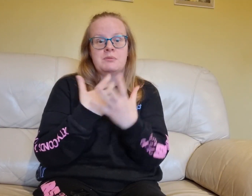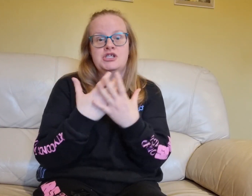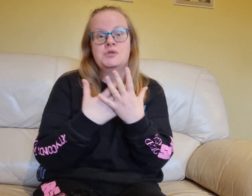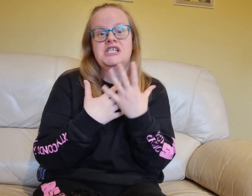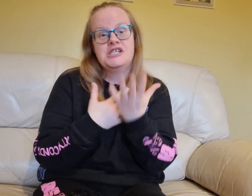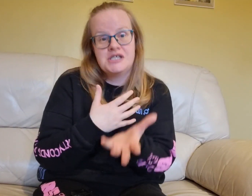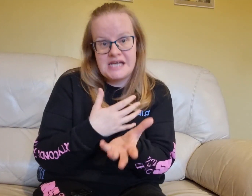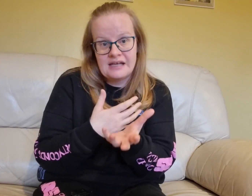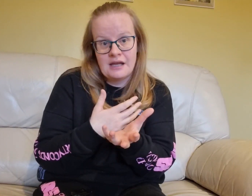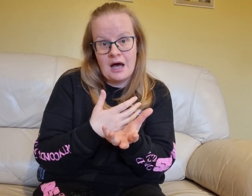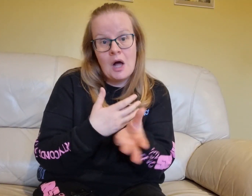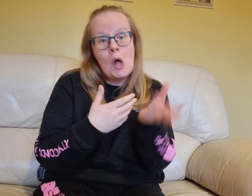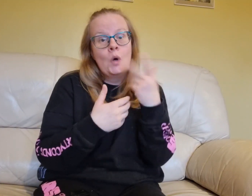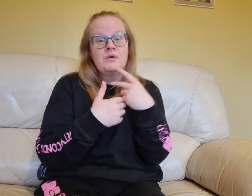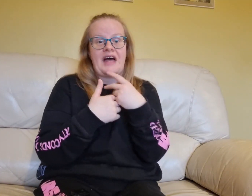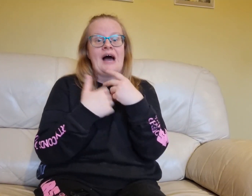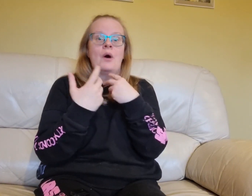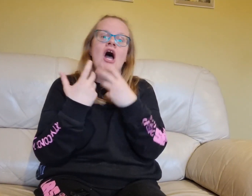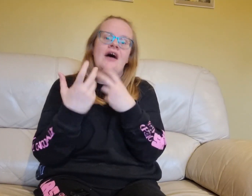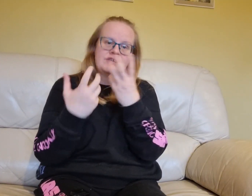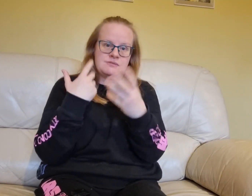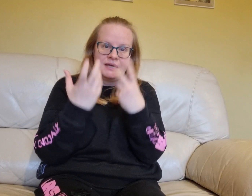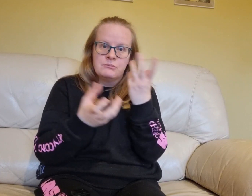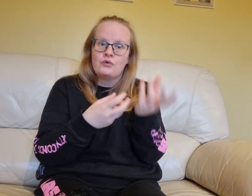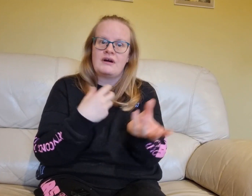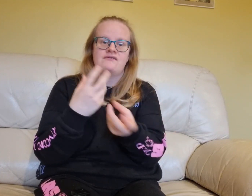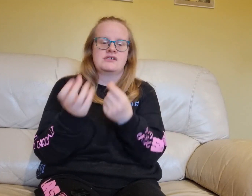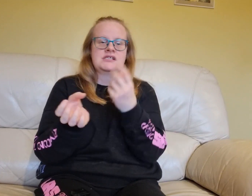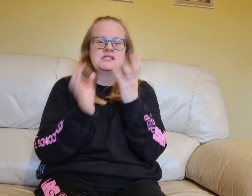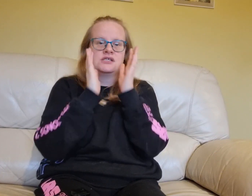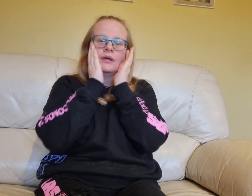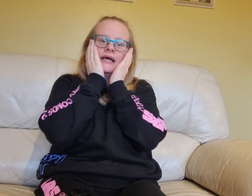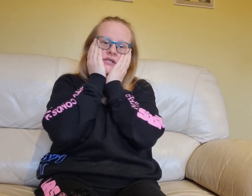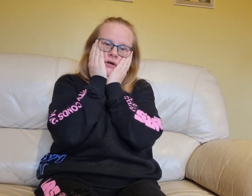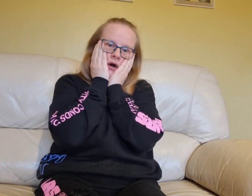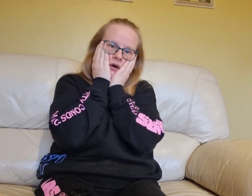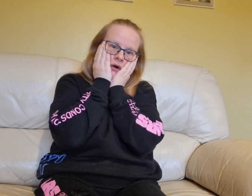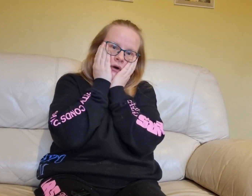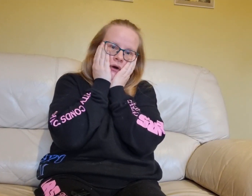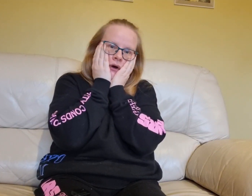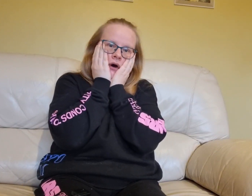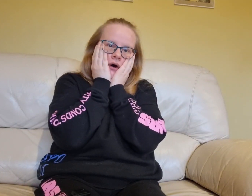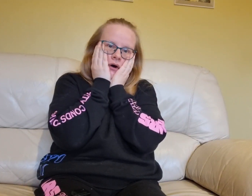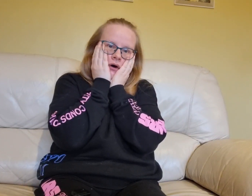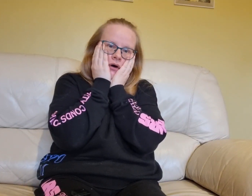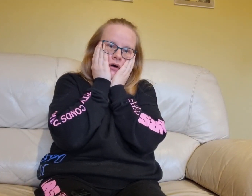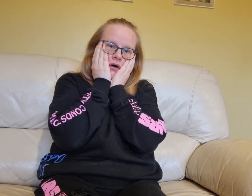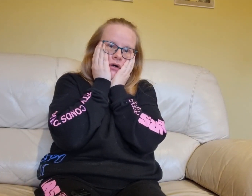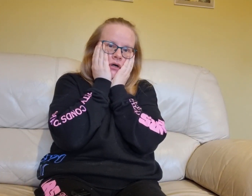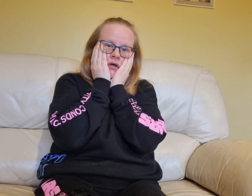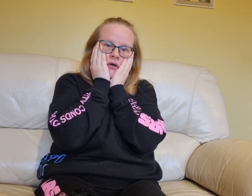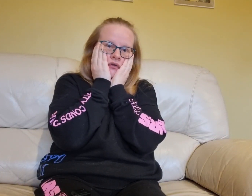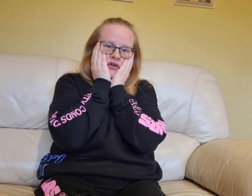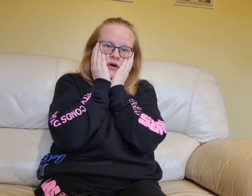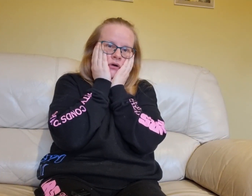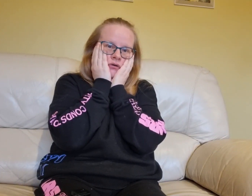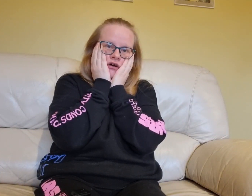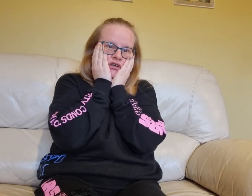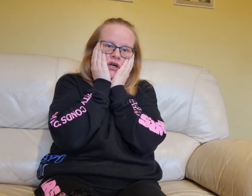opportunity to tell her without her having to make more references to it later on, oh, soul crushing,